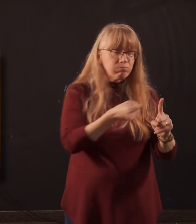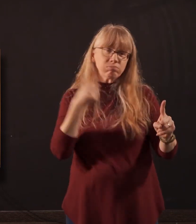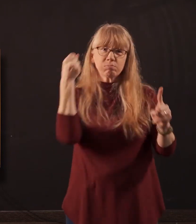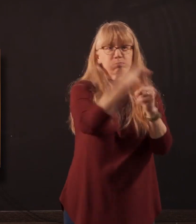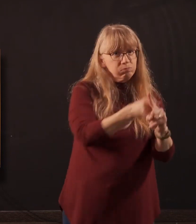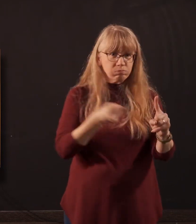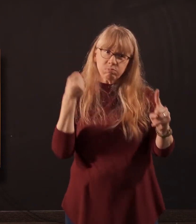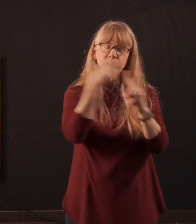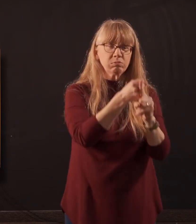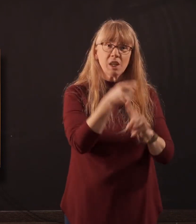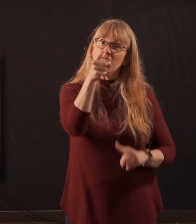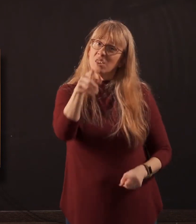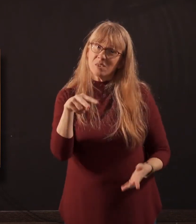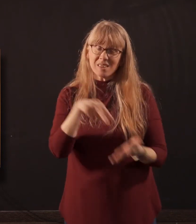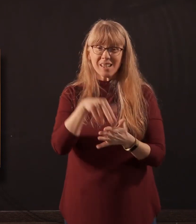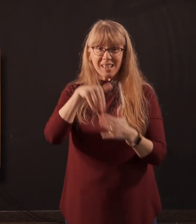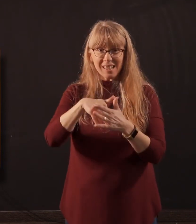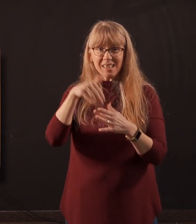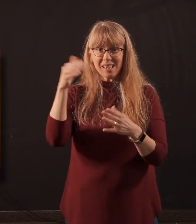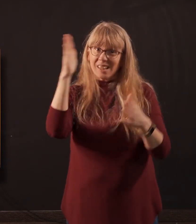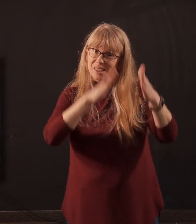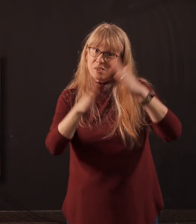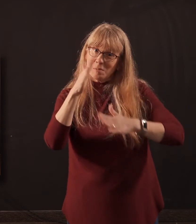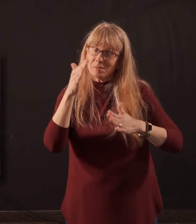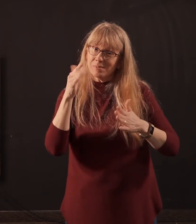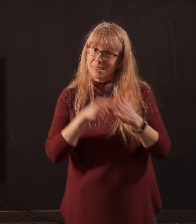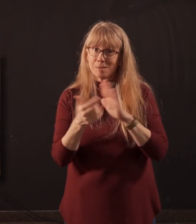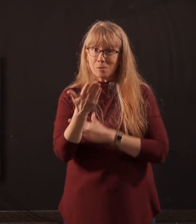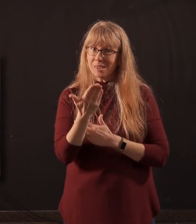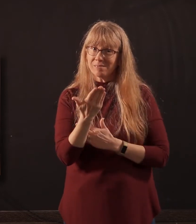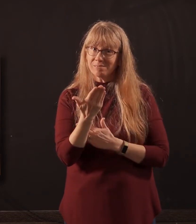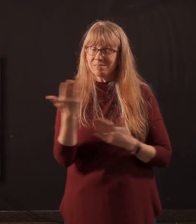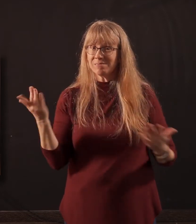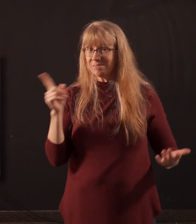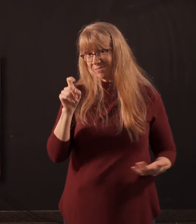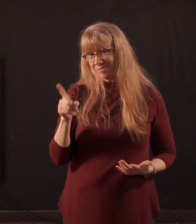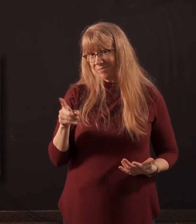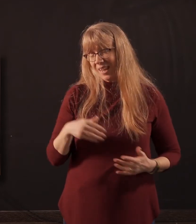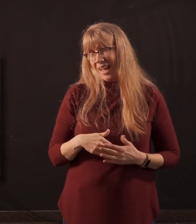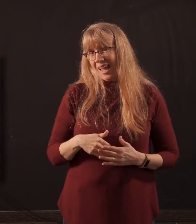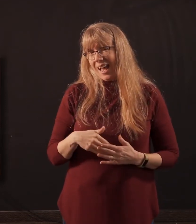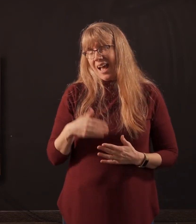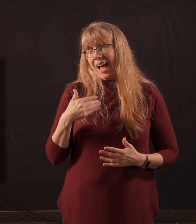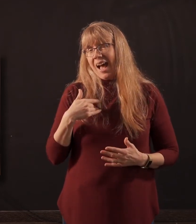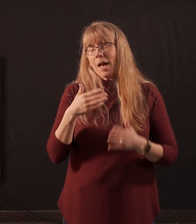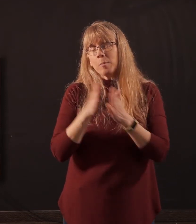you standing outside in the storm this very morning? If so, then I pray that you would seek shelter